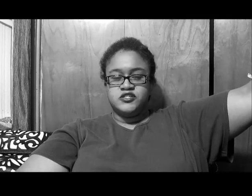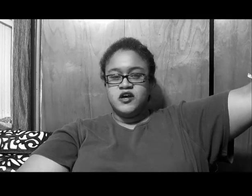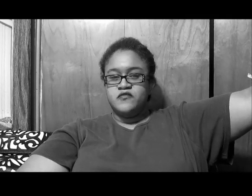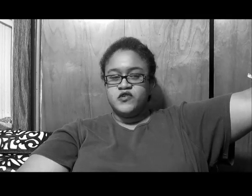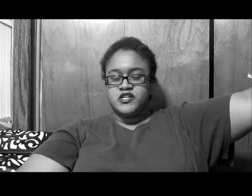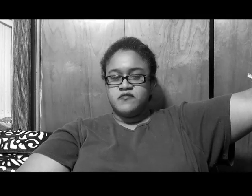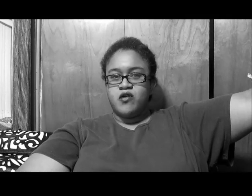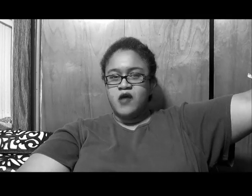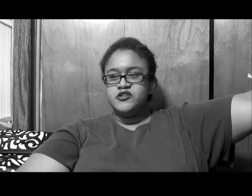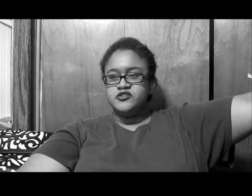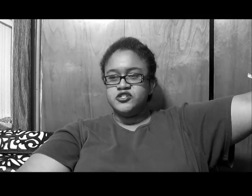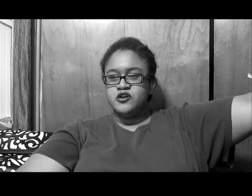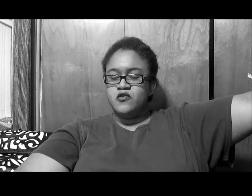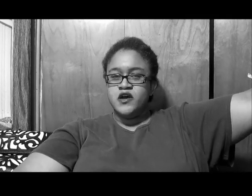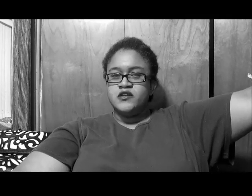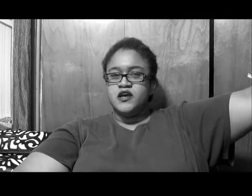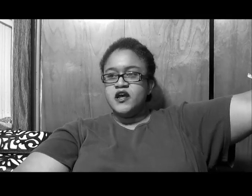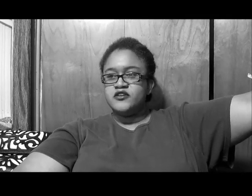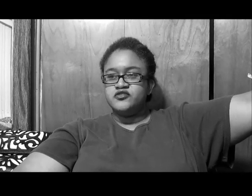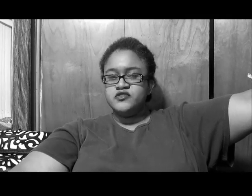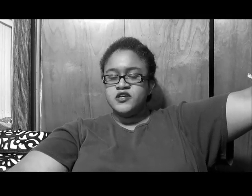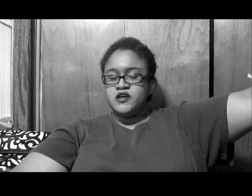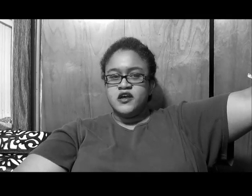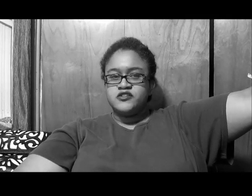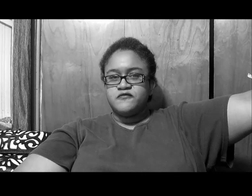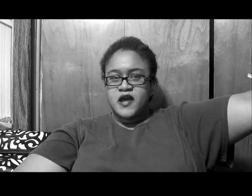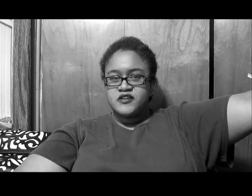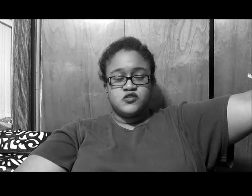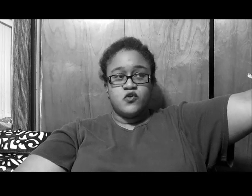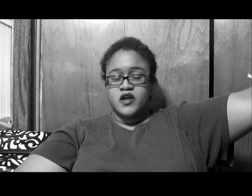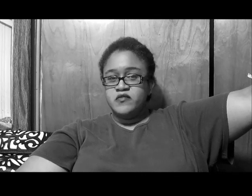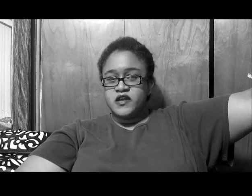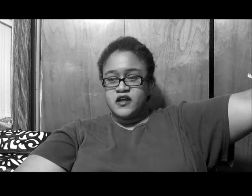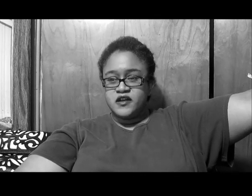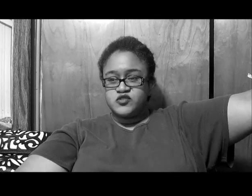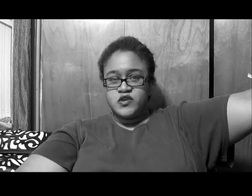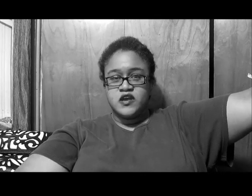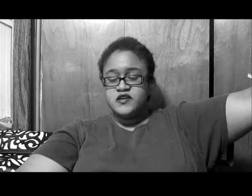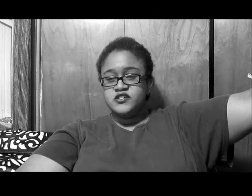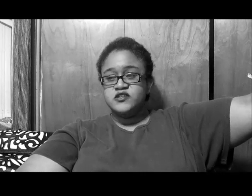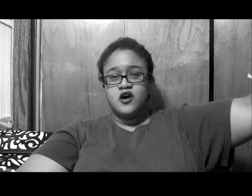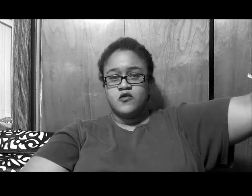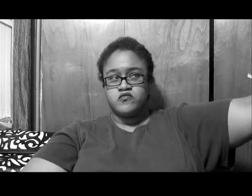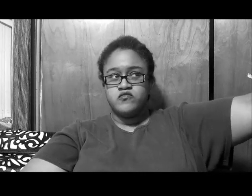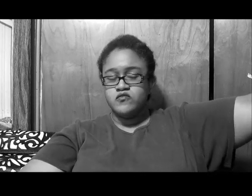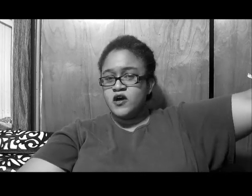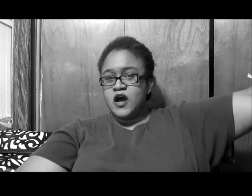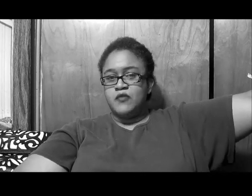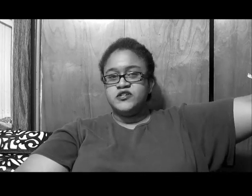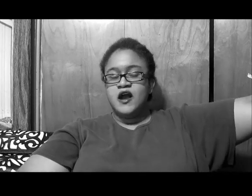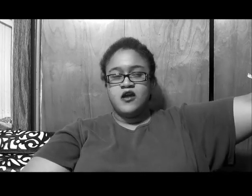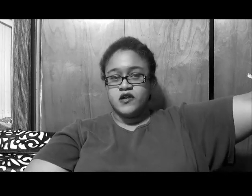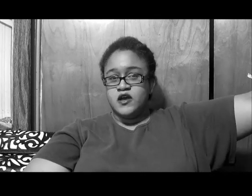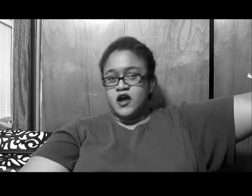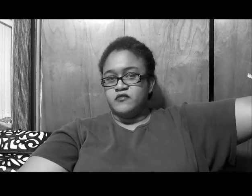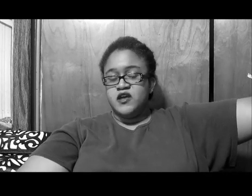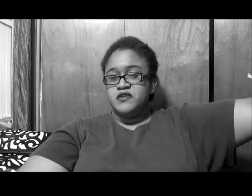the stuff which they probably should have shown, the extras, the extra fashions, whatever they got next week, can you say, no, mm-mm, I'm retiring, I may be